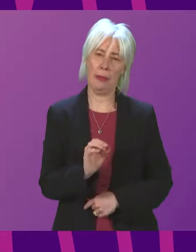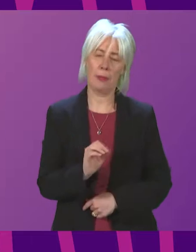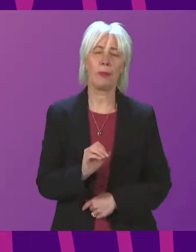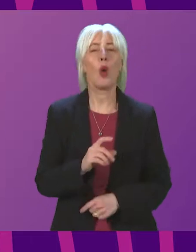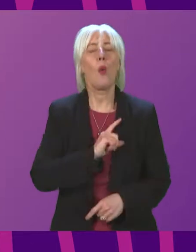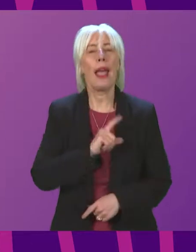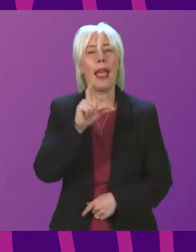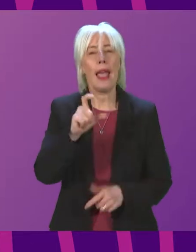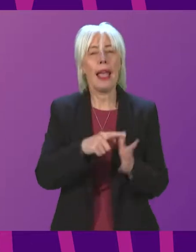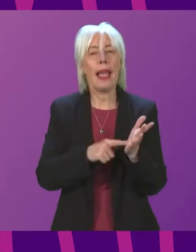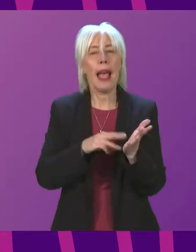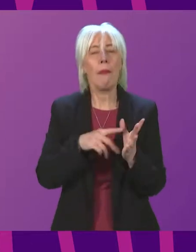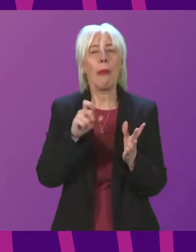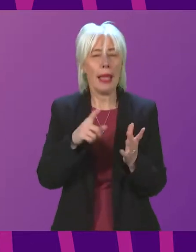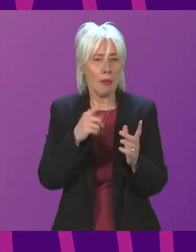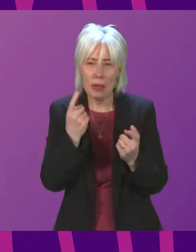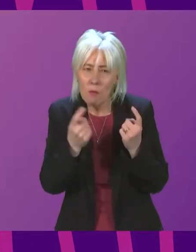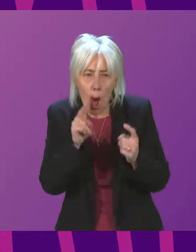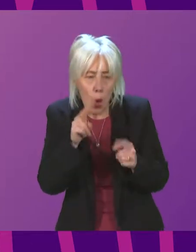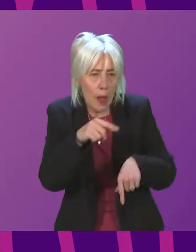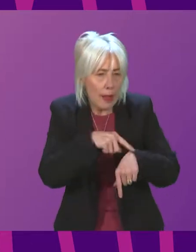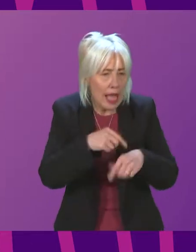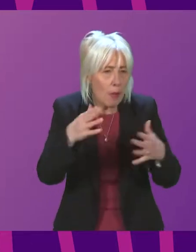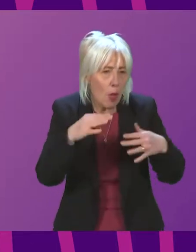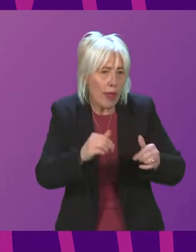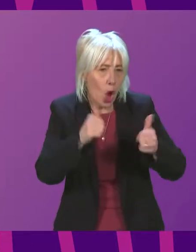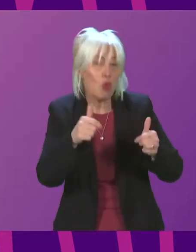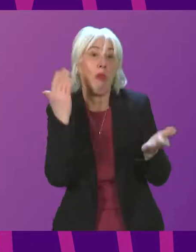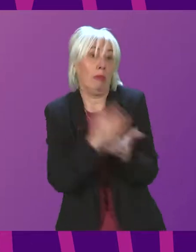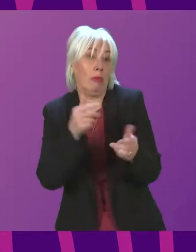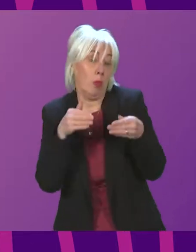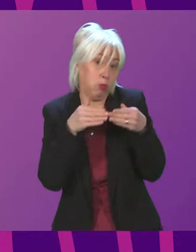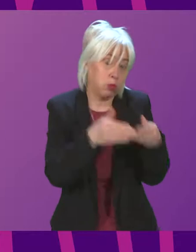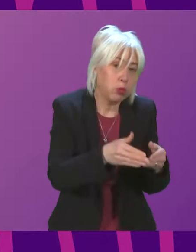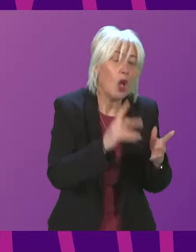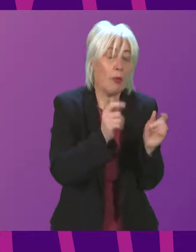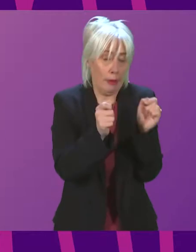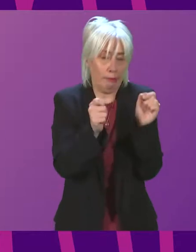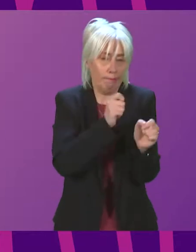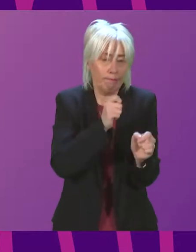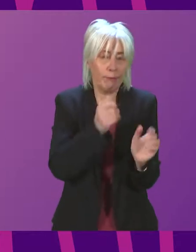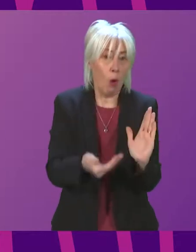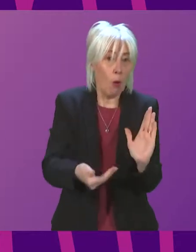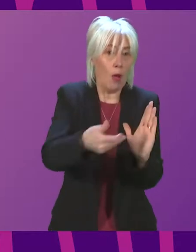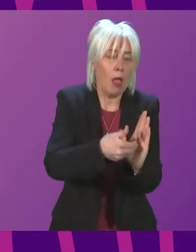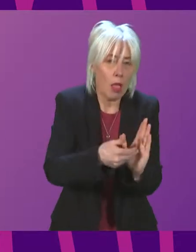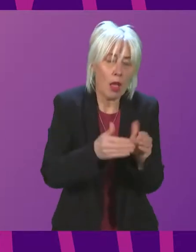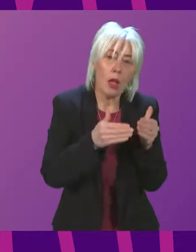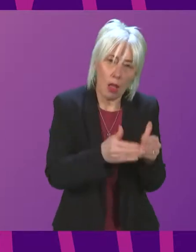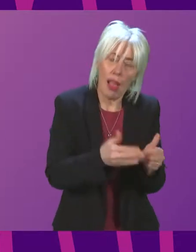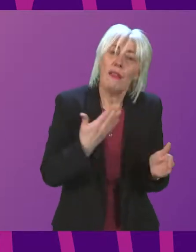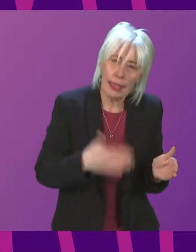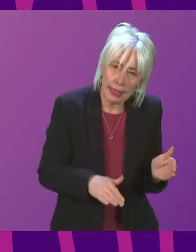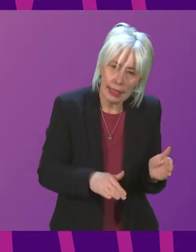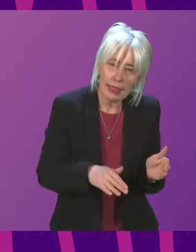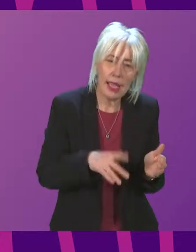seeking to exploit weather windows where these have arisen with the option of running amended or additional sailings if needed. They continue to